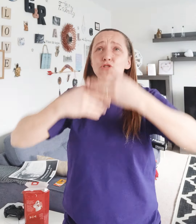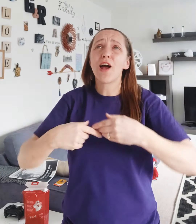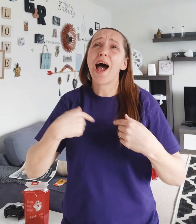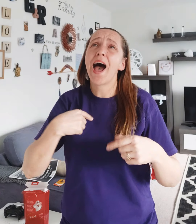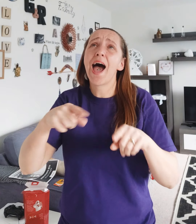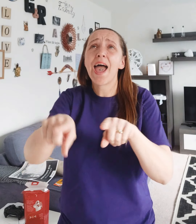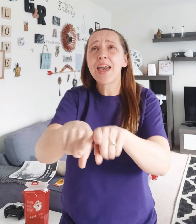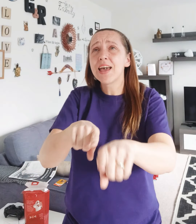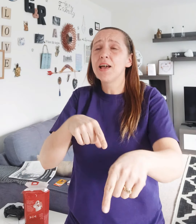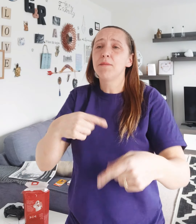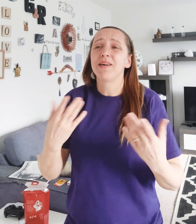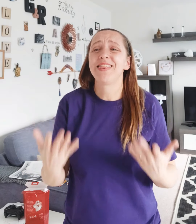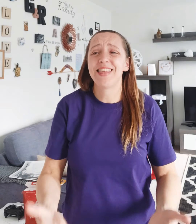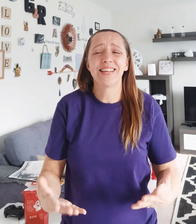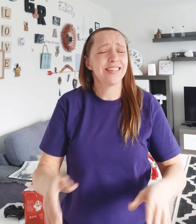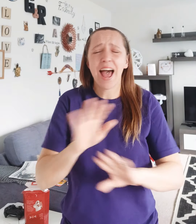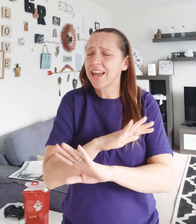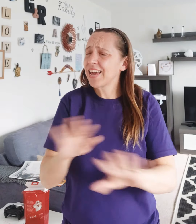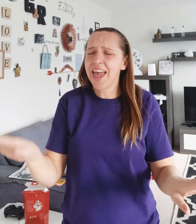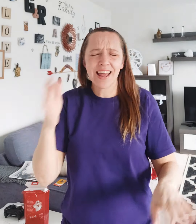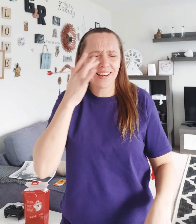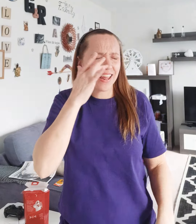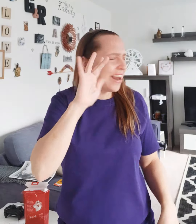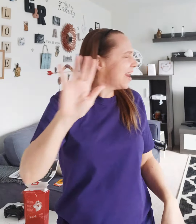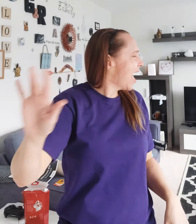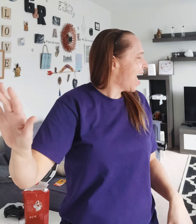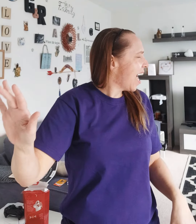try But this I can't deny